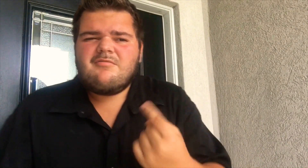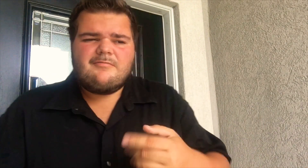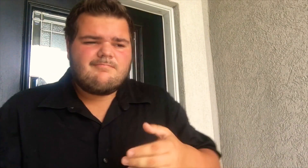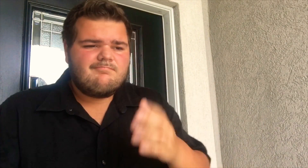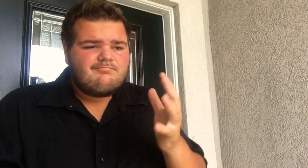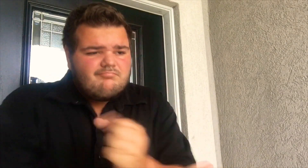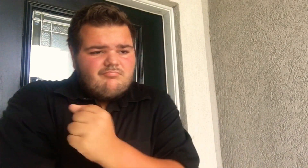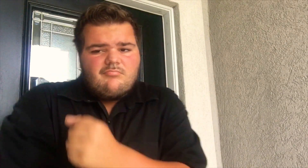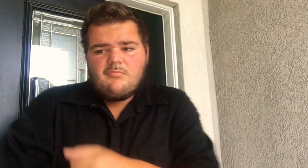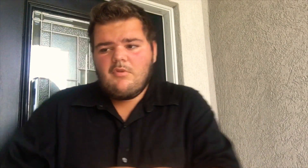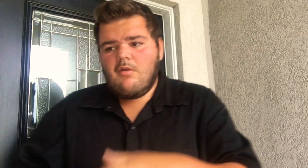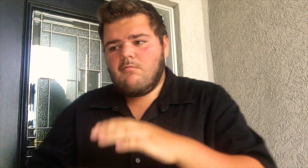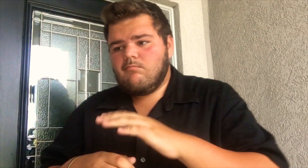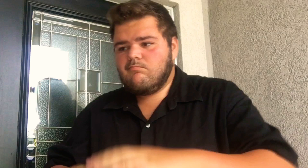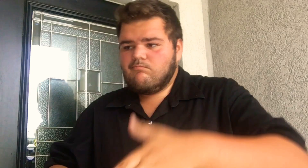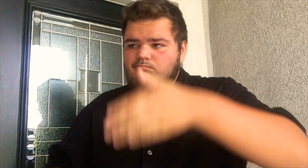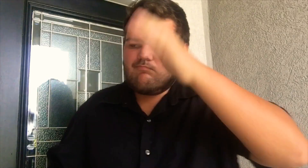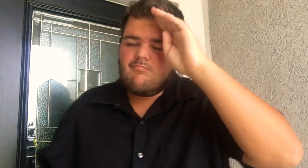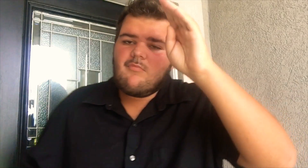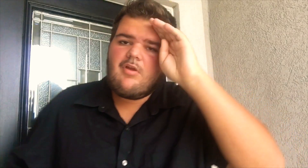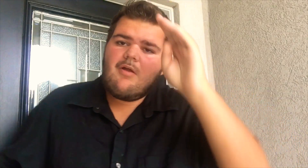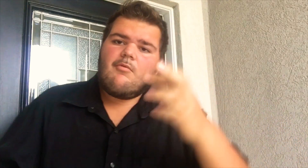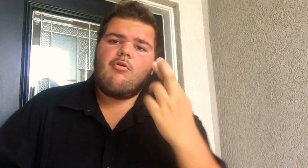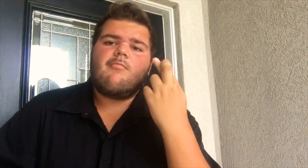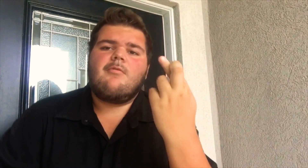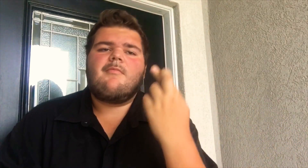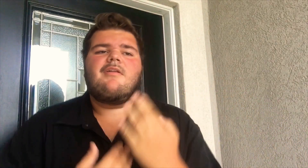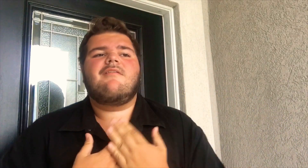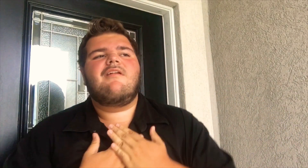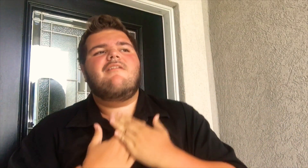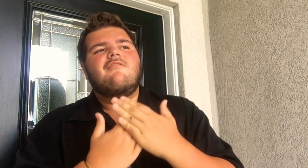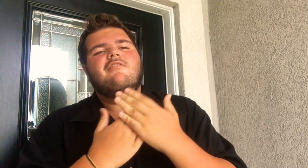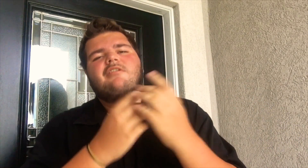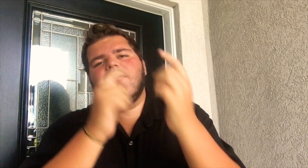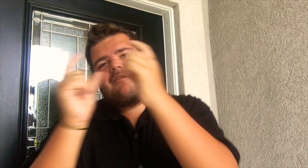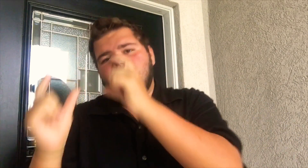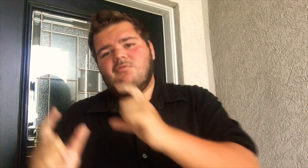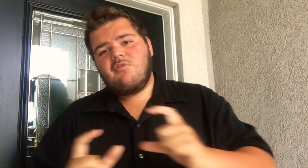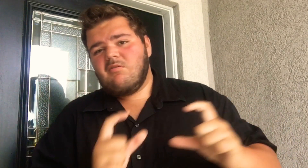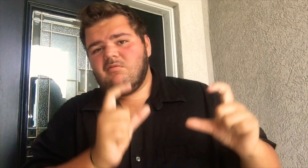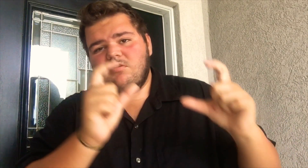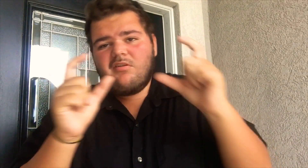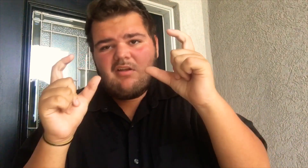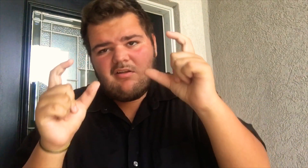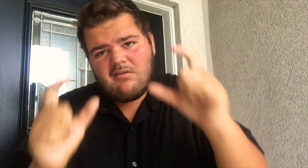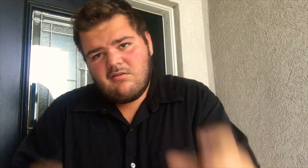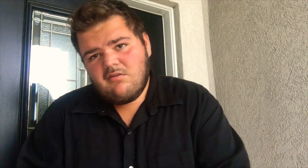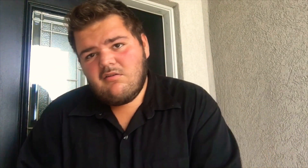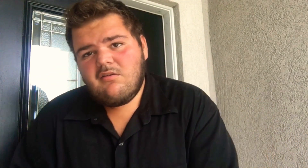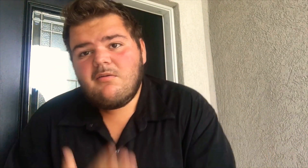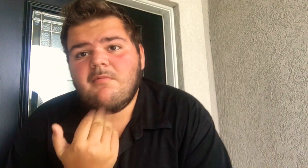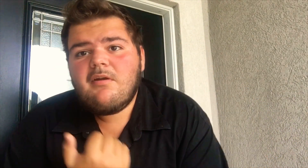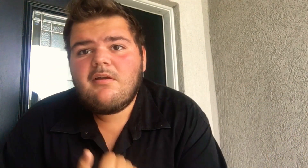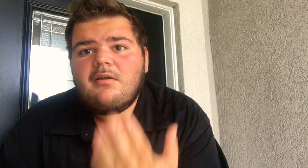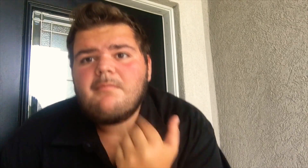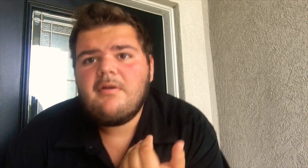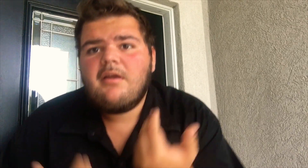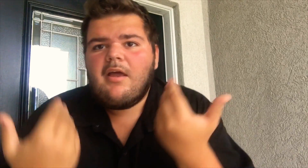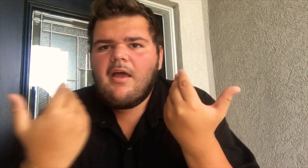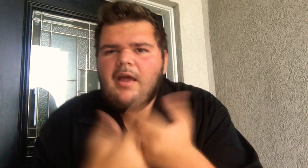and all that danger I'm hoping that my love will keep you up tonight Baby, how do